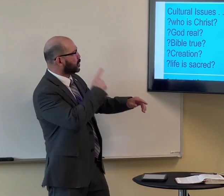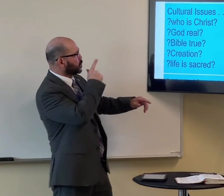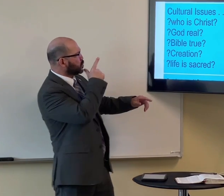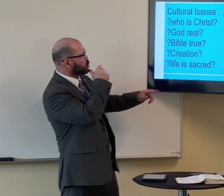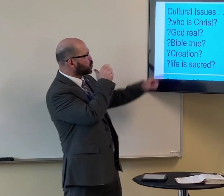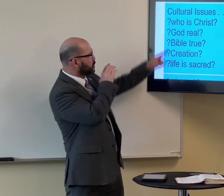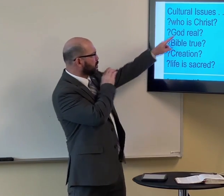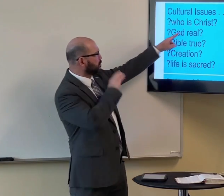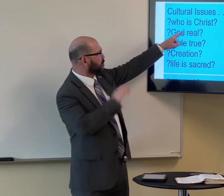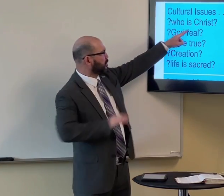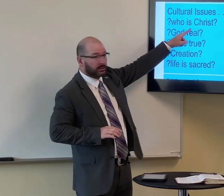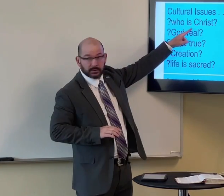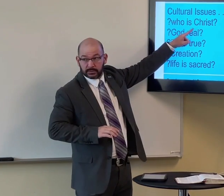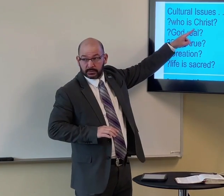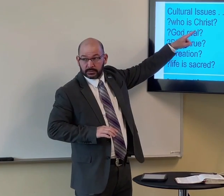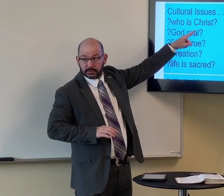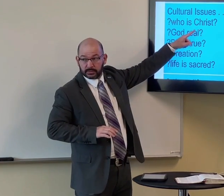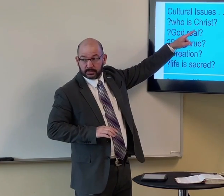The basics, who is Christ?